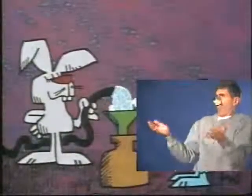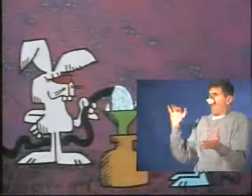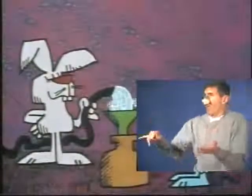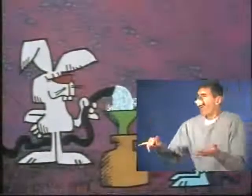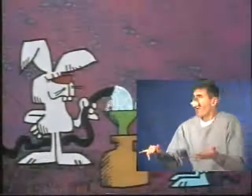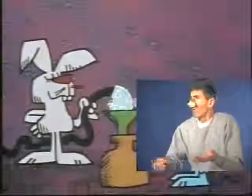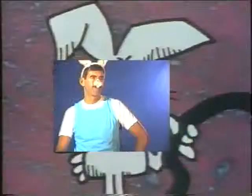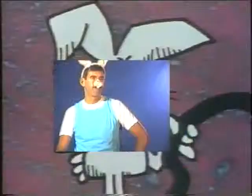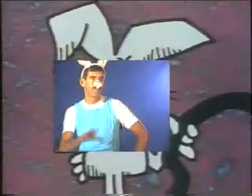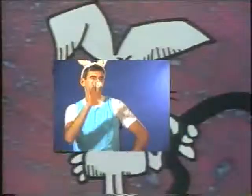What's that?